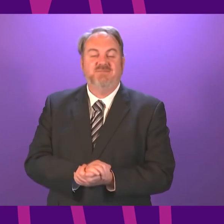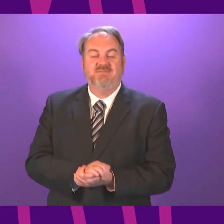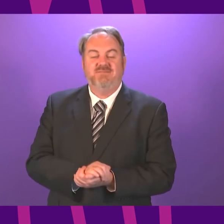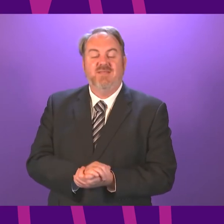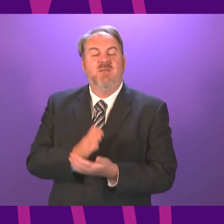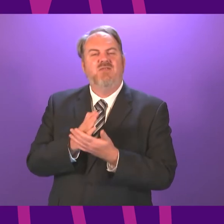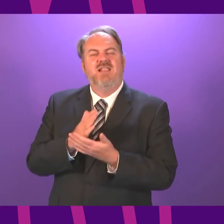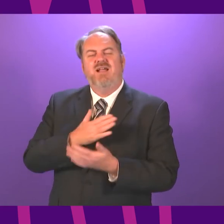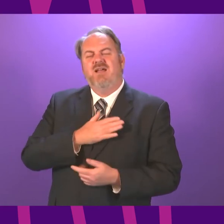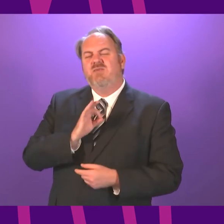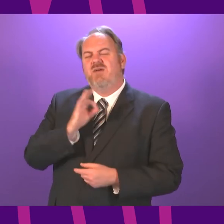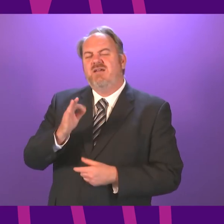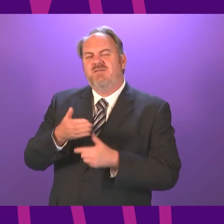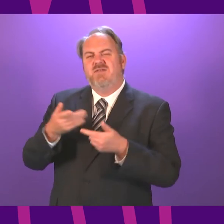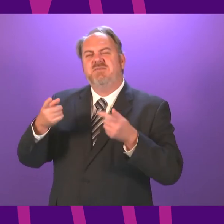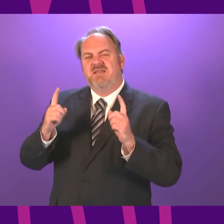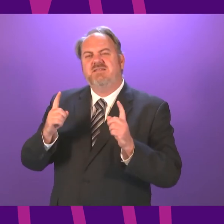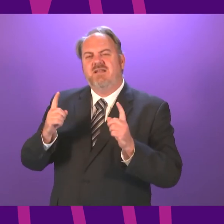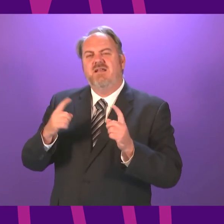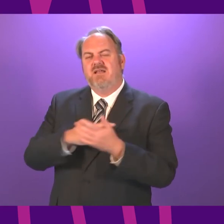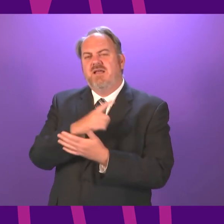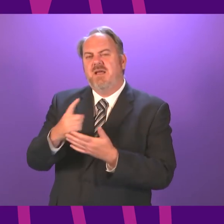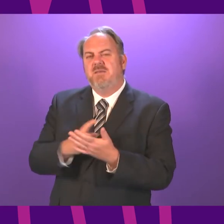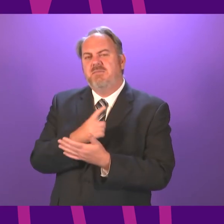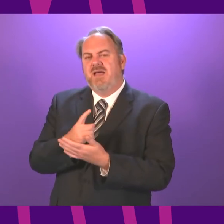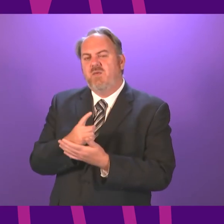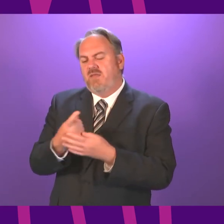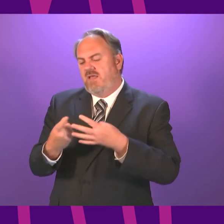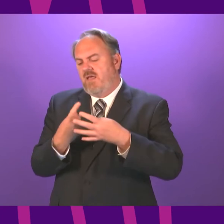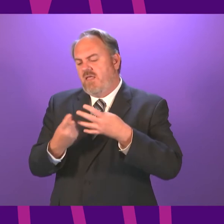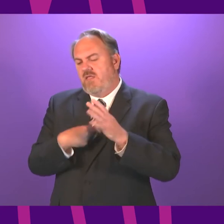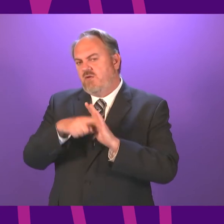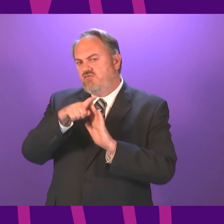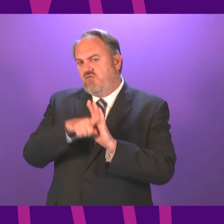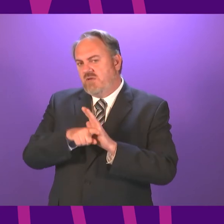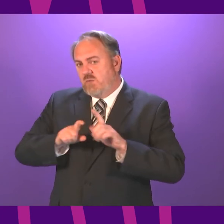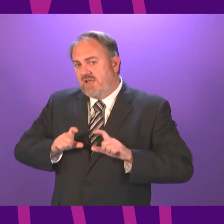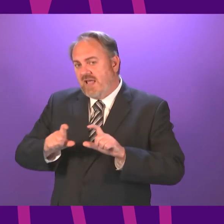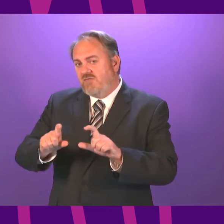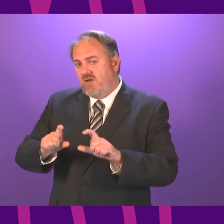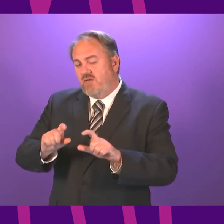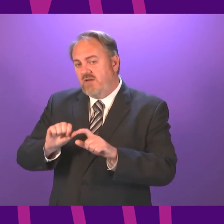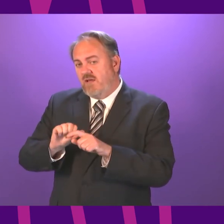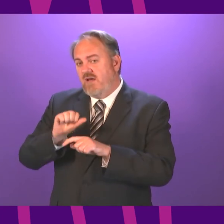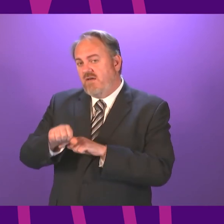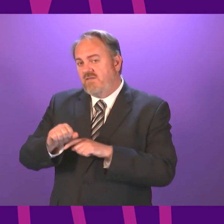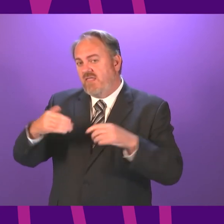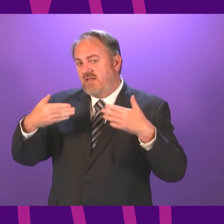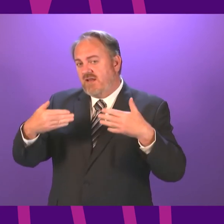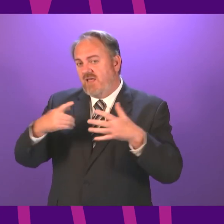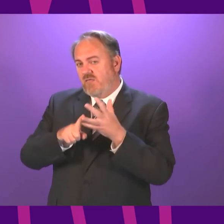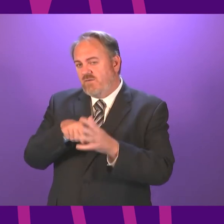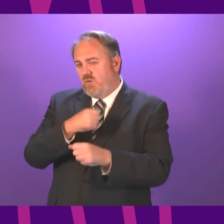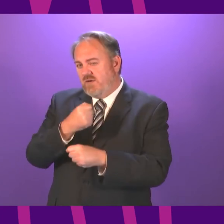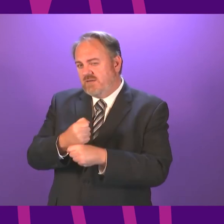Minister specifically about the basic mitigations that will remain in place after the 8th, sorry, after the 9th of August?